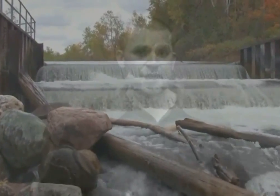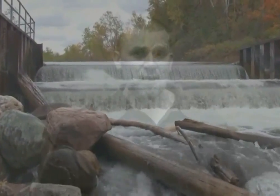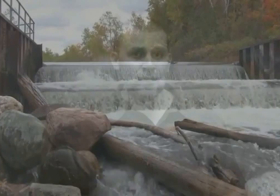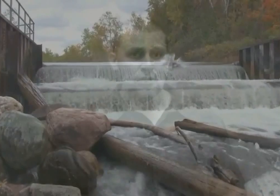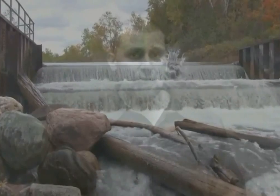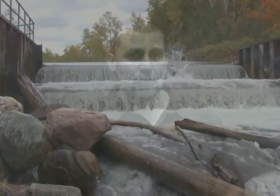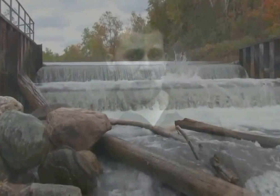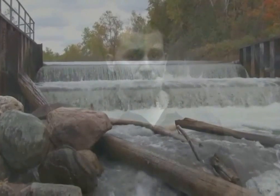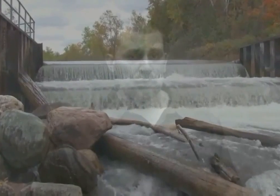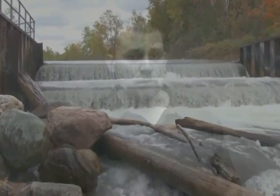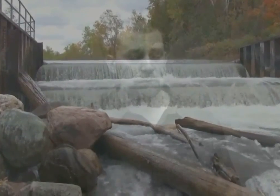sin and death?